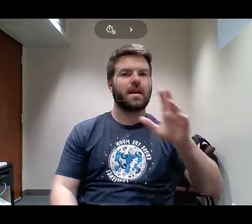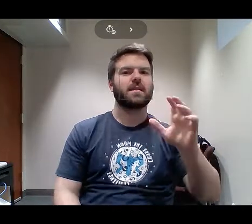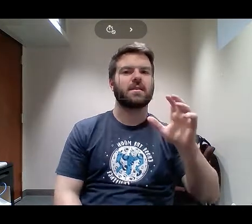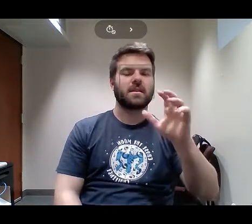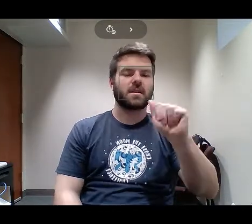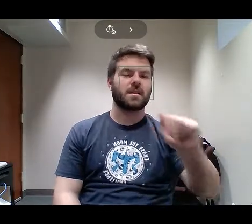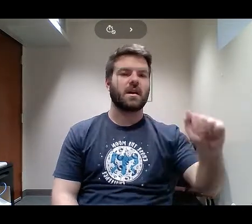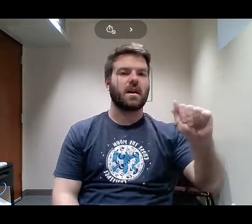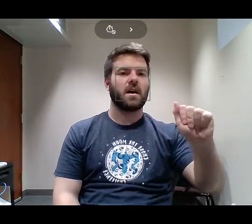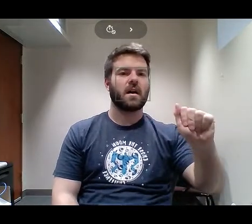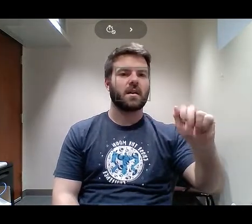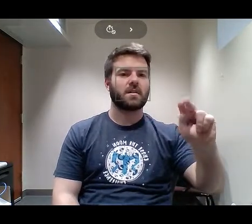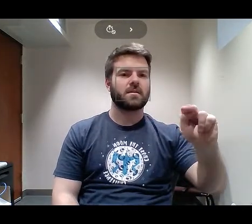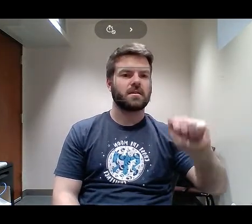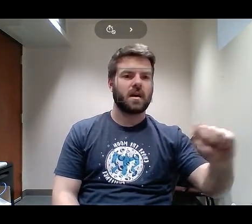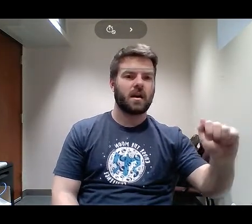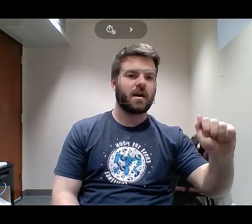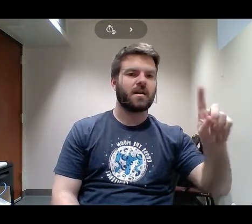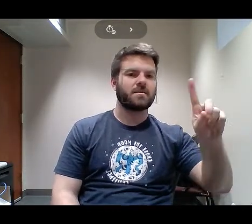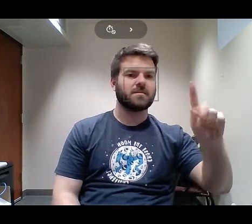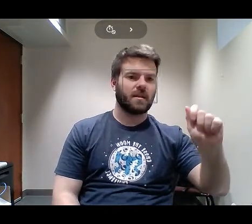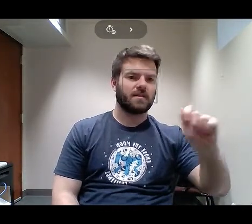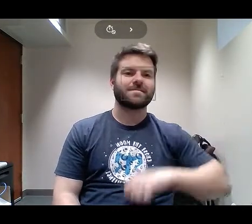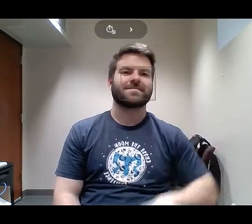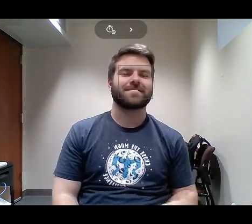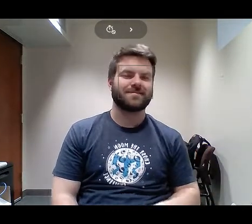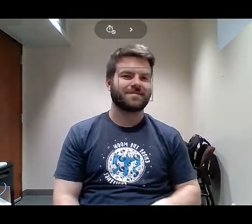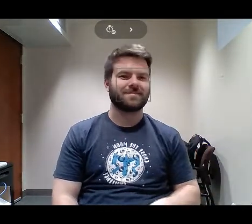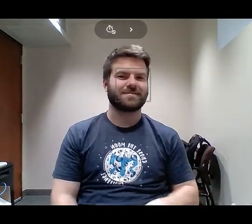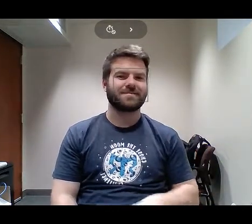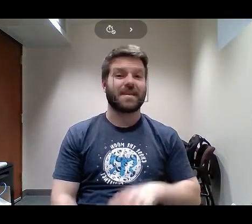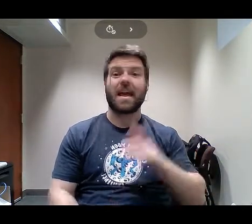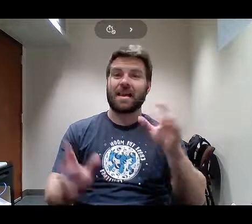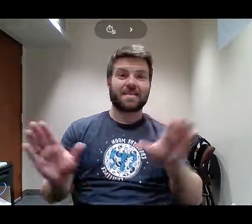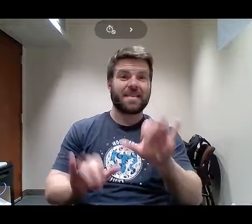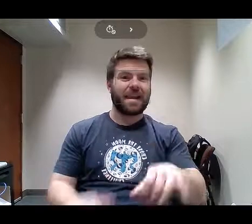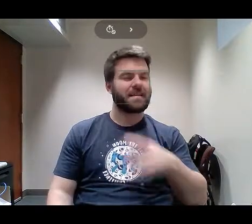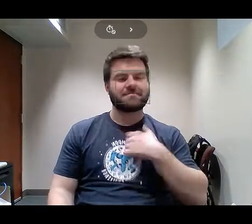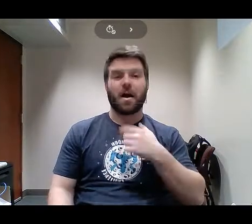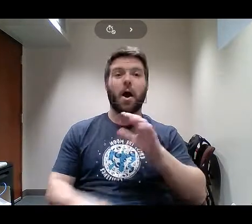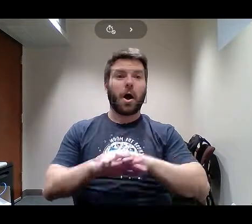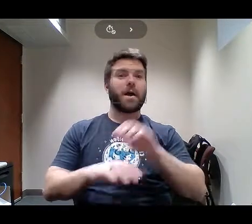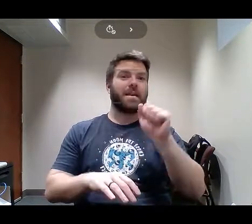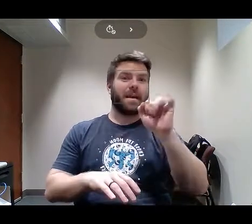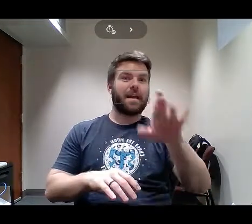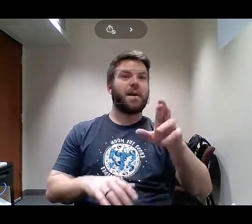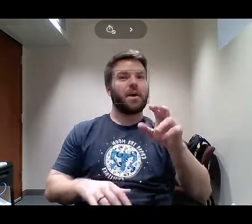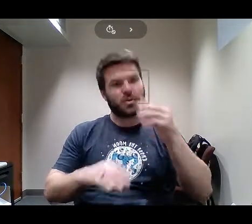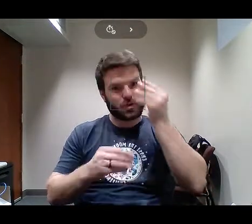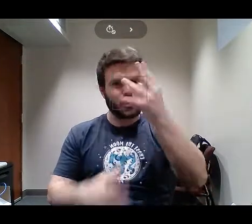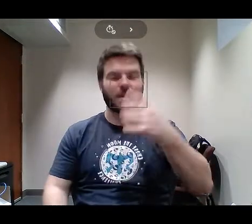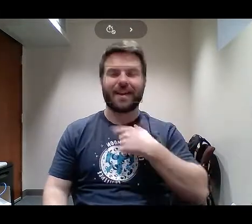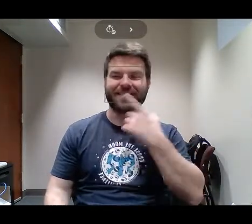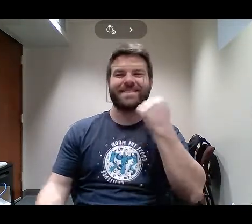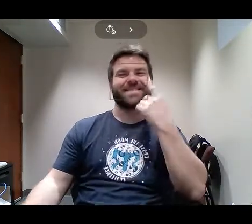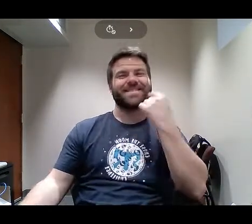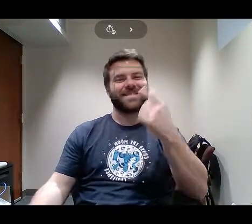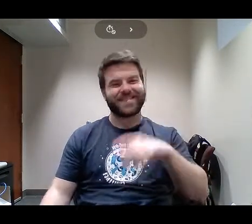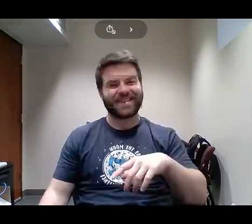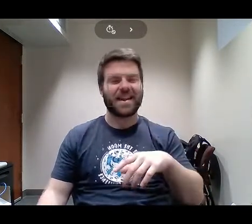And I did just that. I cracked myself up on the air. And I decided, this Barbara thing's not going too